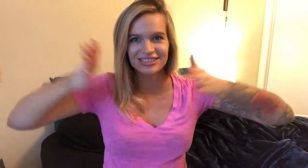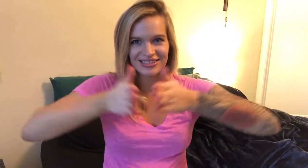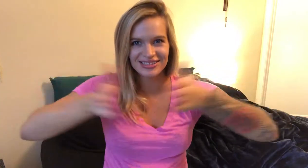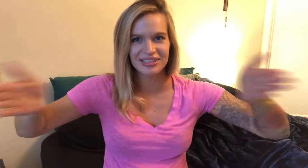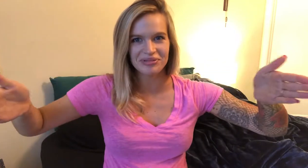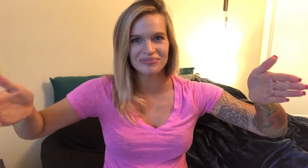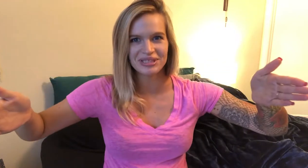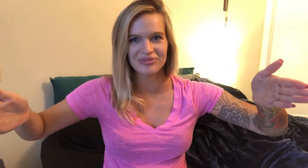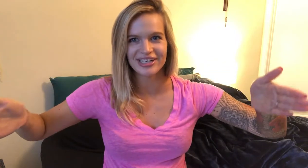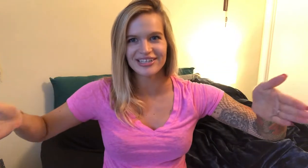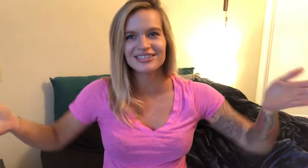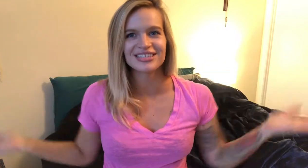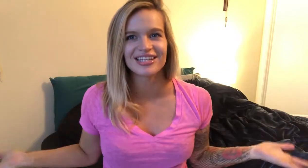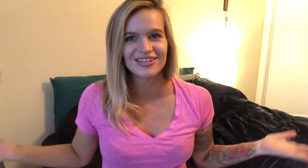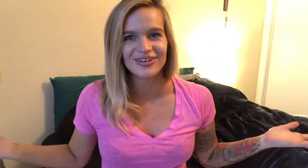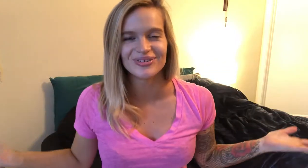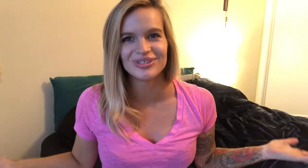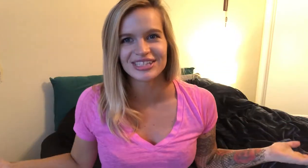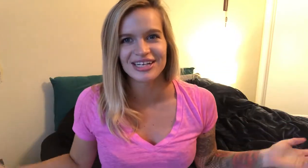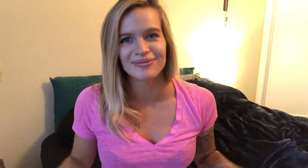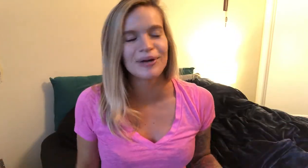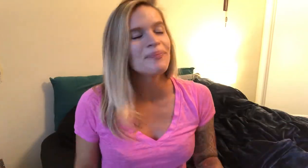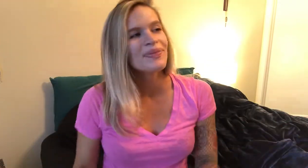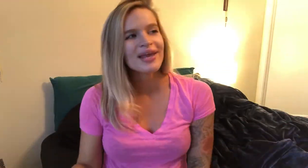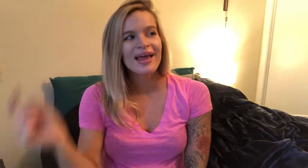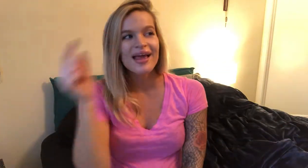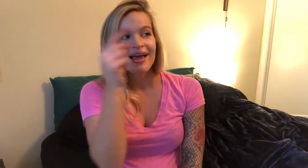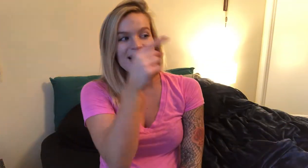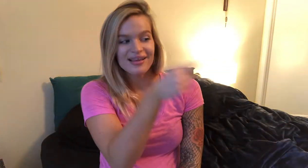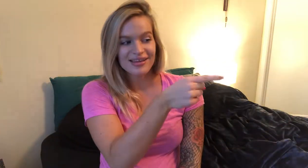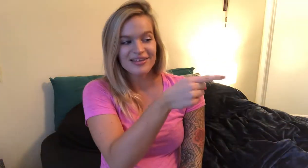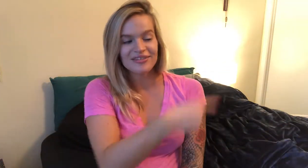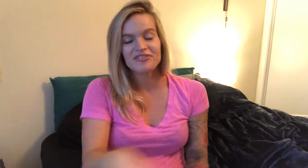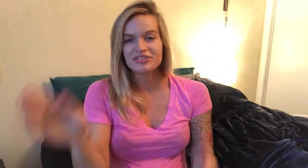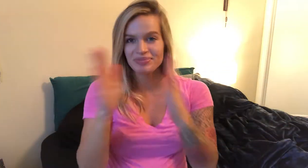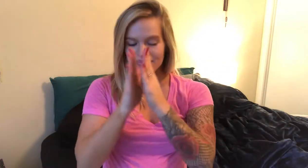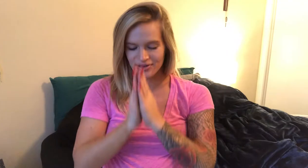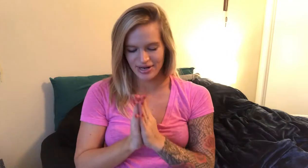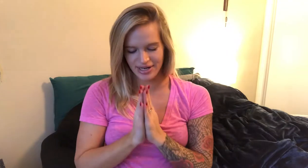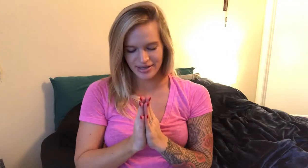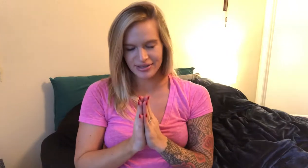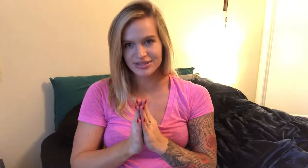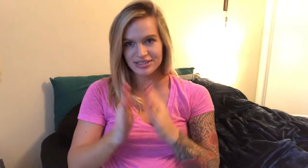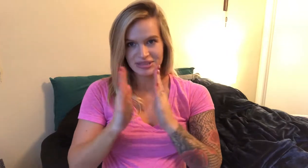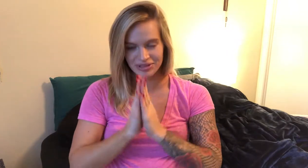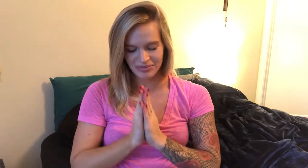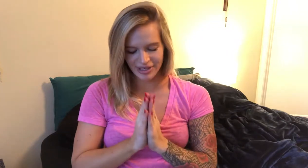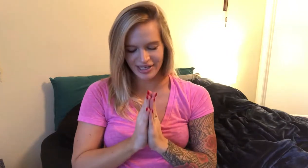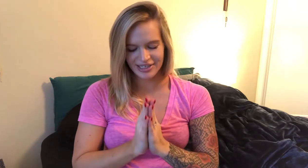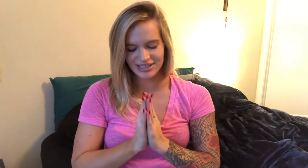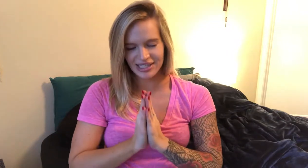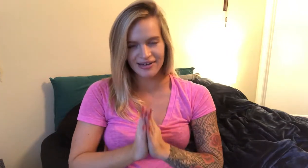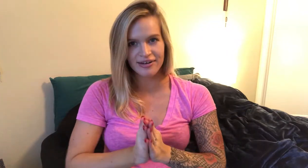keep them separated so that you know who you're talking about he's been praying so just put your praying hands together